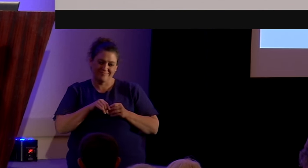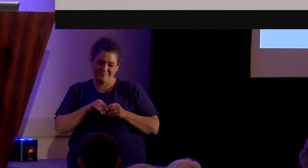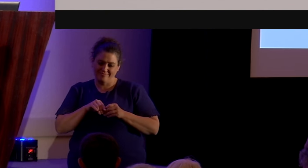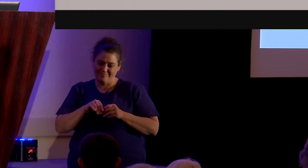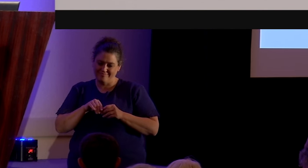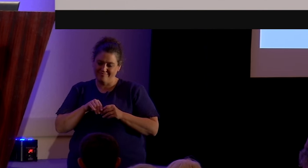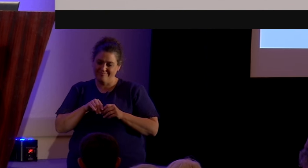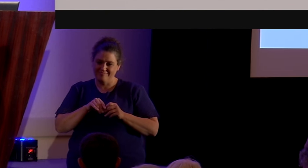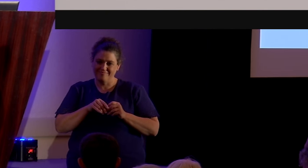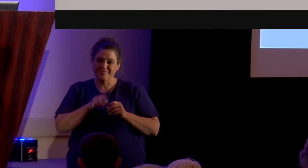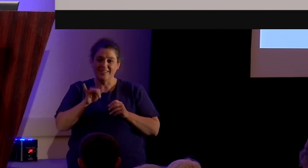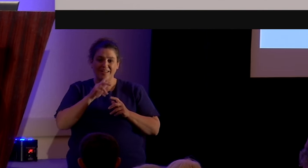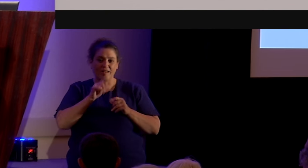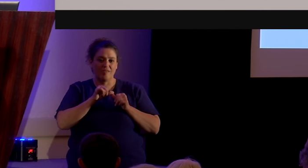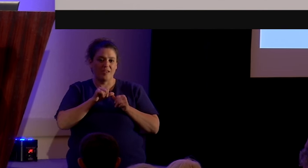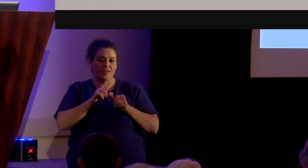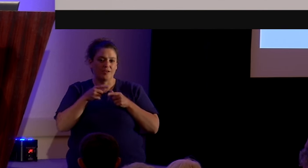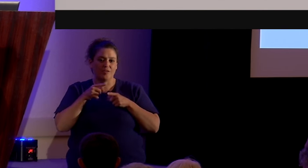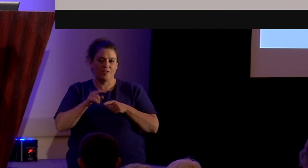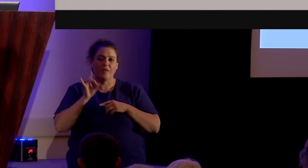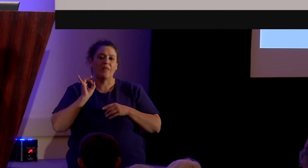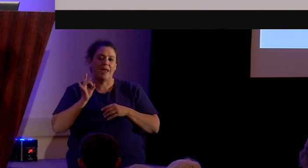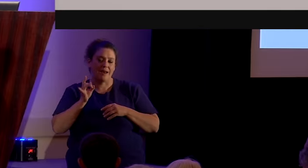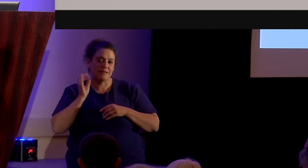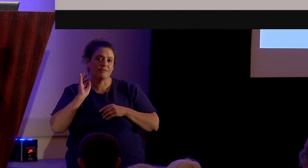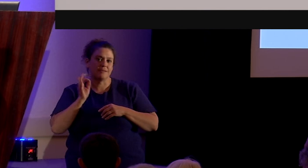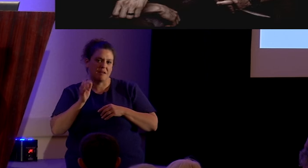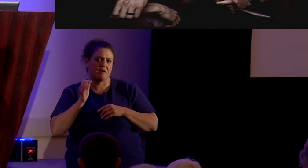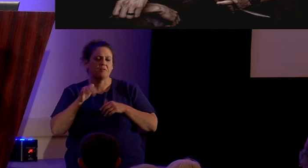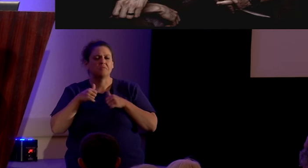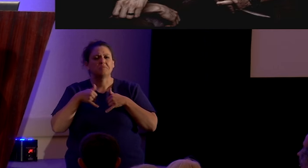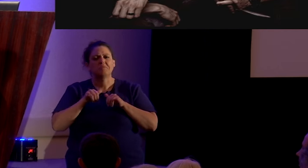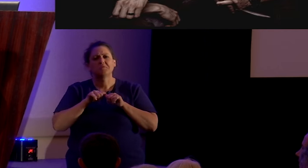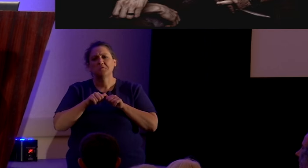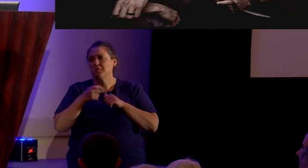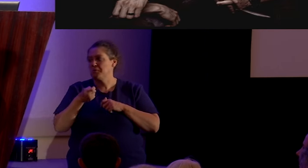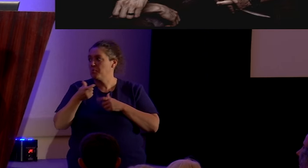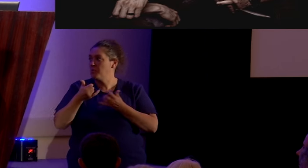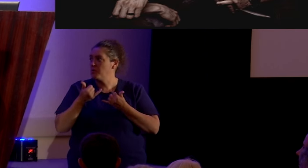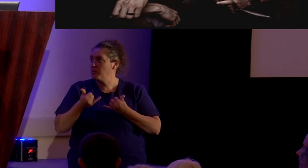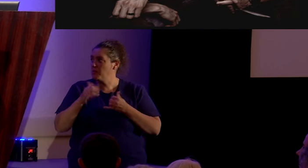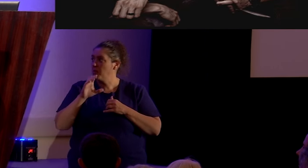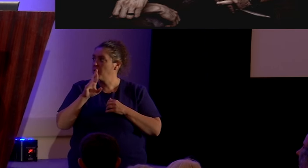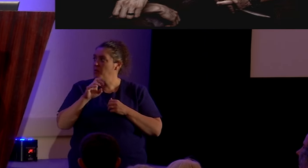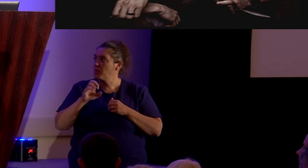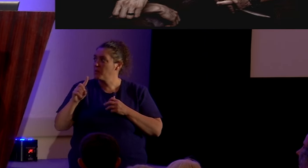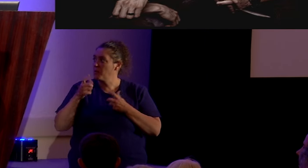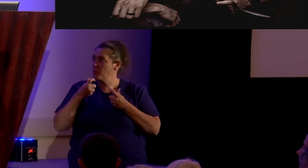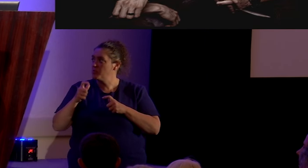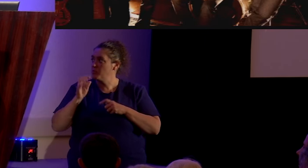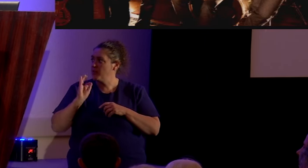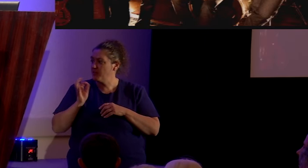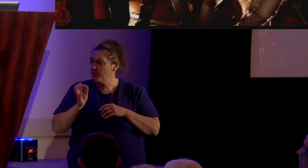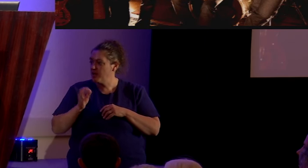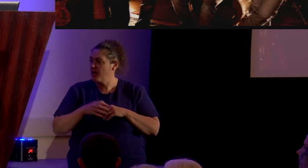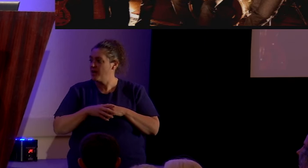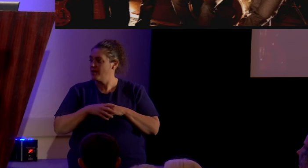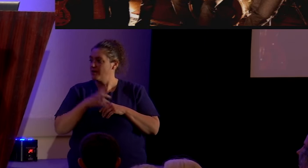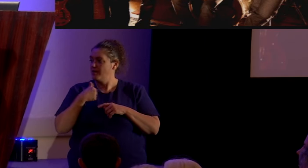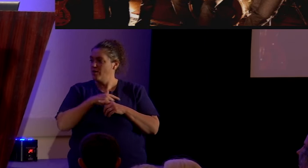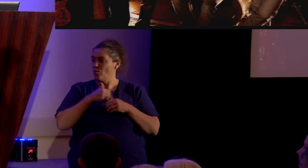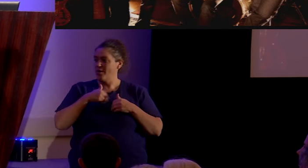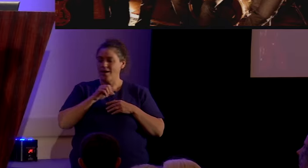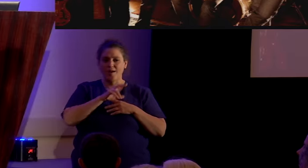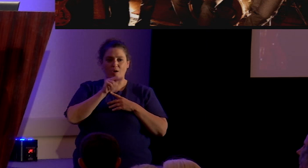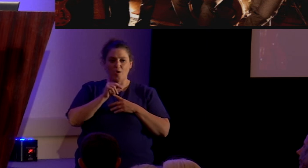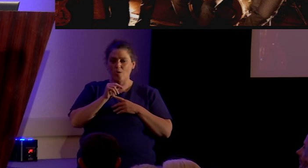This continued through the 80s, 90s and continues to a degree today. Creed was huge right in the 90s. Well, we had our own sort of Creed